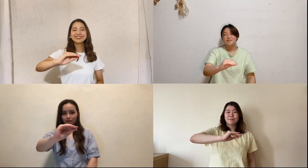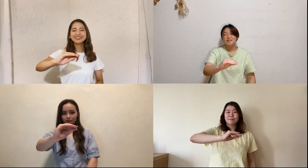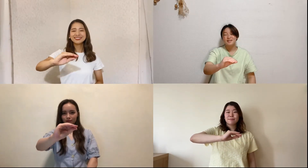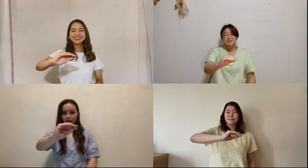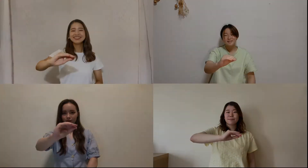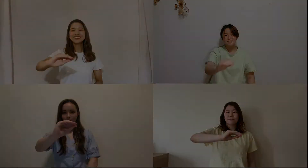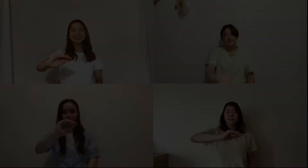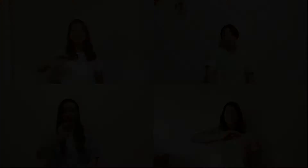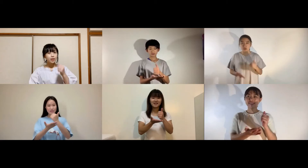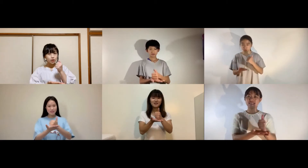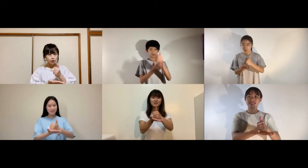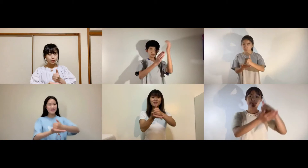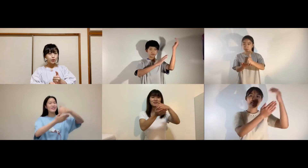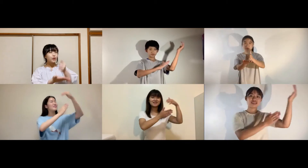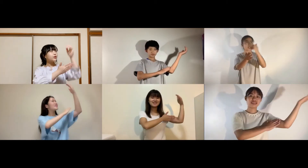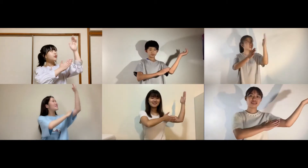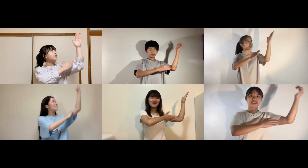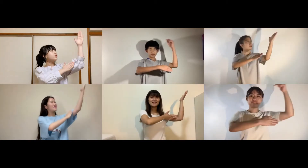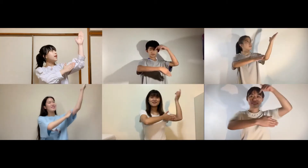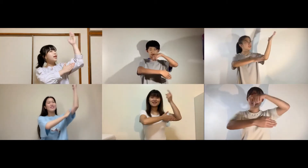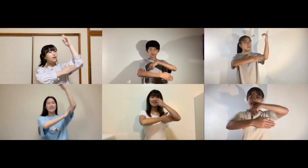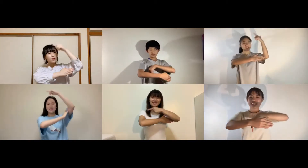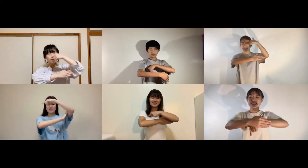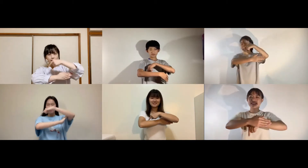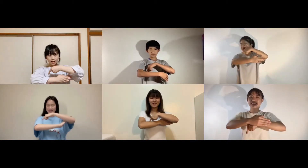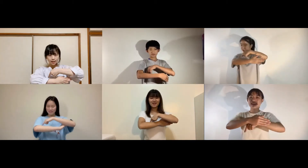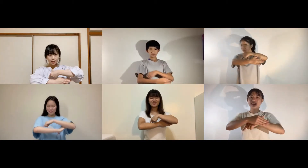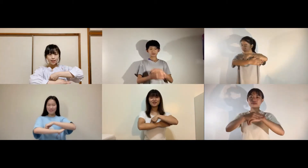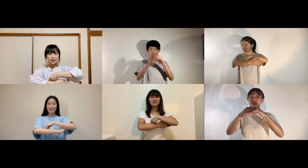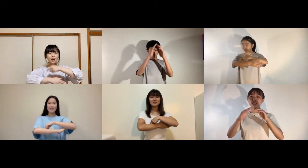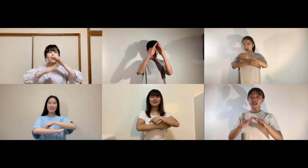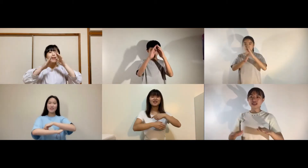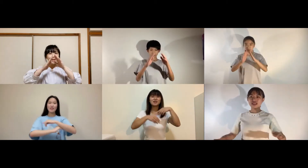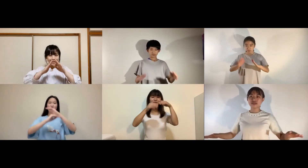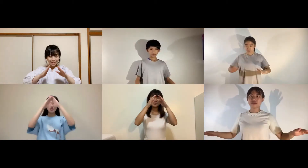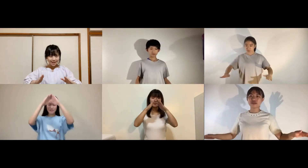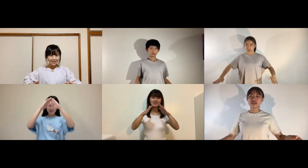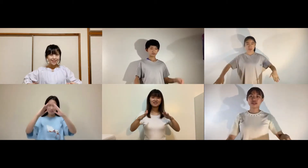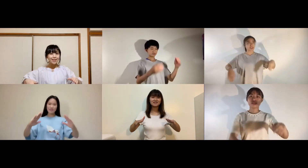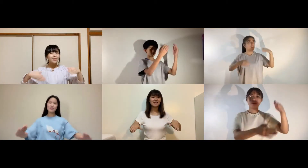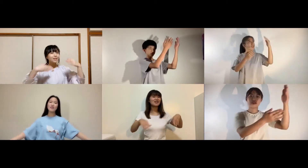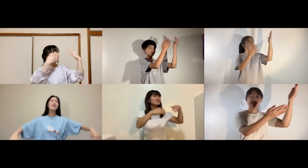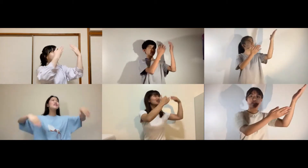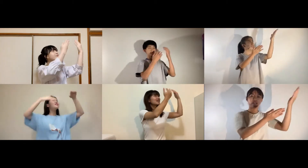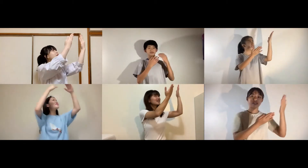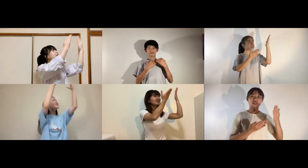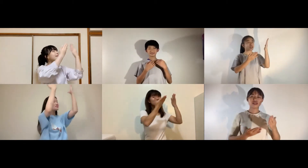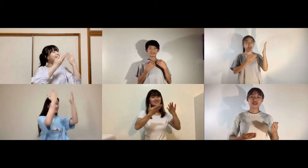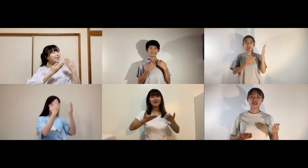You will be safe in His arms You will be safe in His arms You